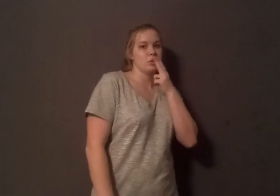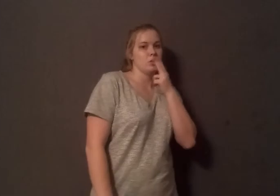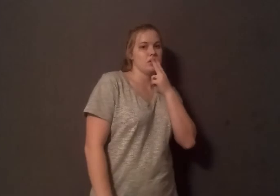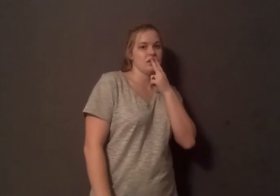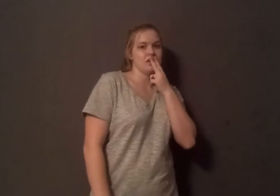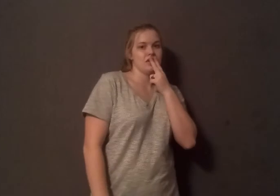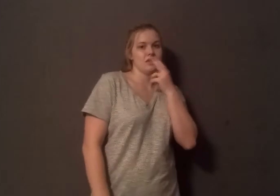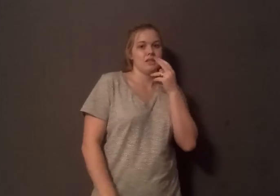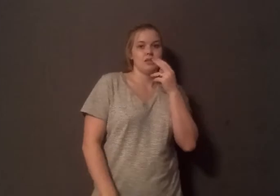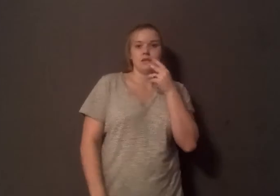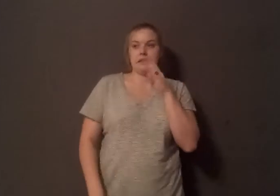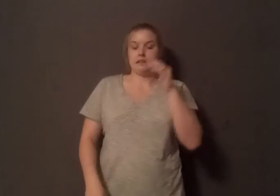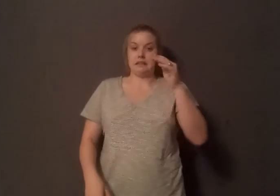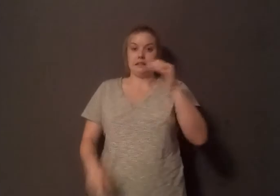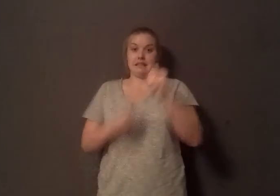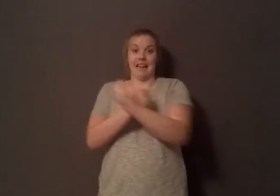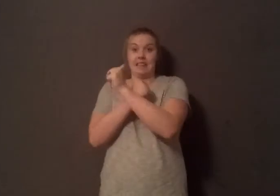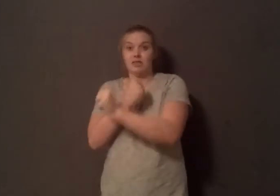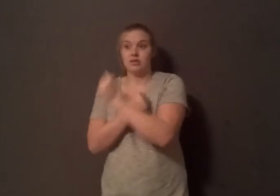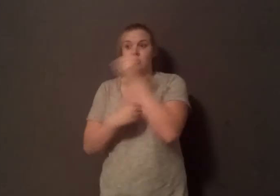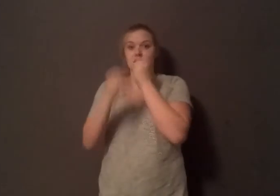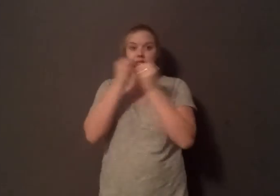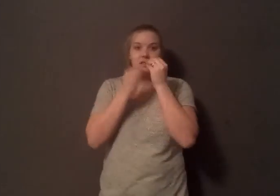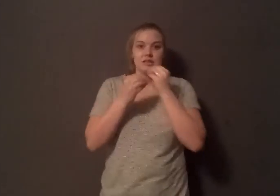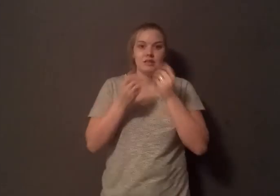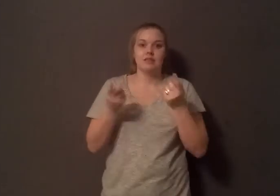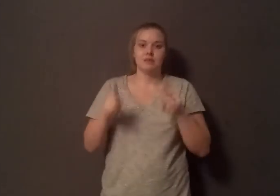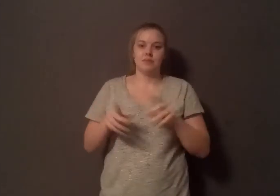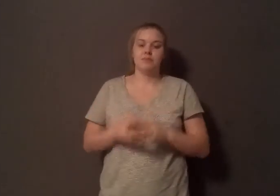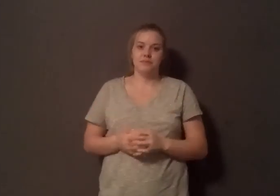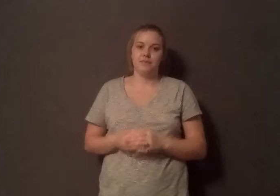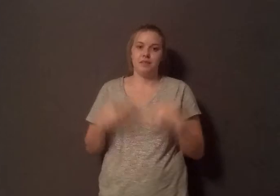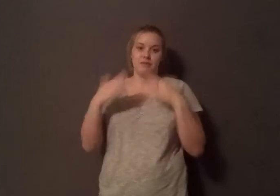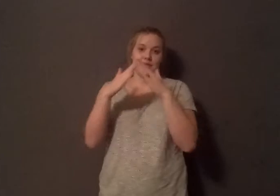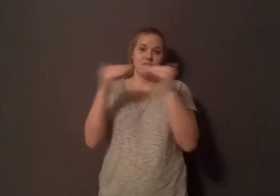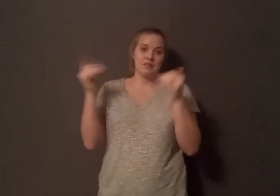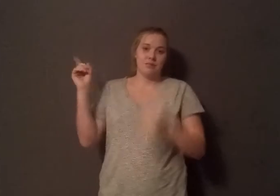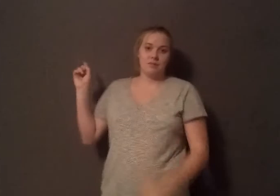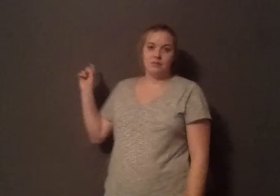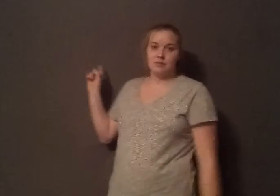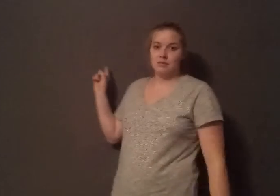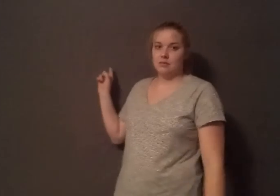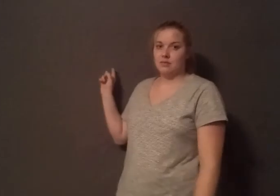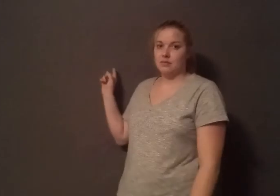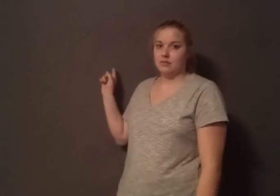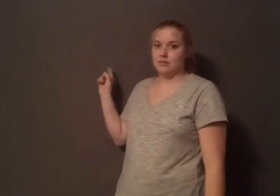what risks are really posed to consuming them. We have this system where animals are living in their own waste, they're living